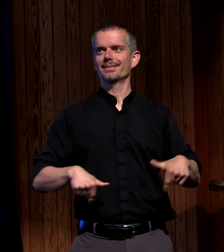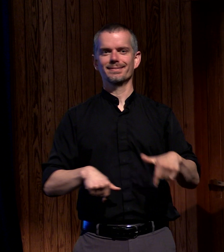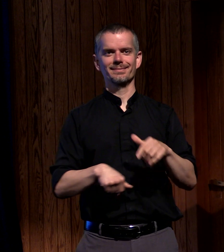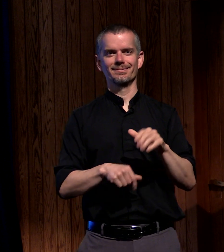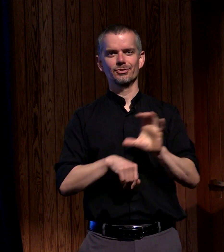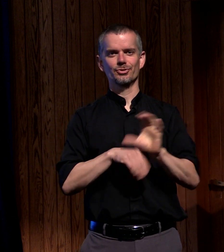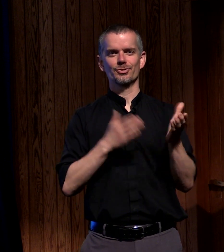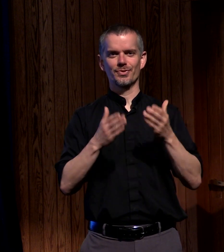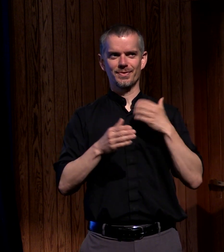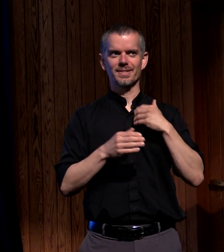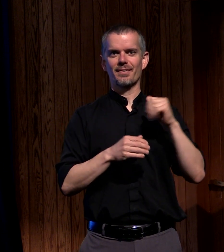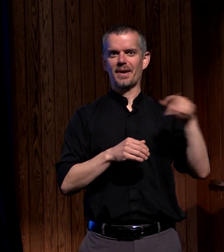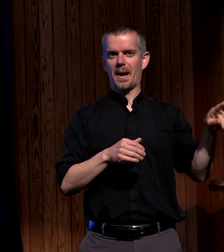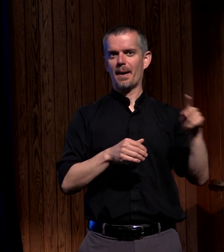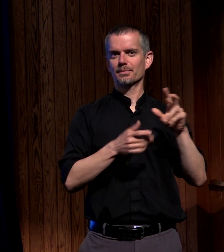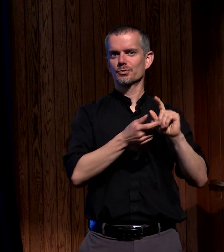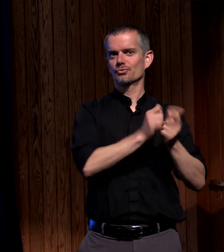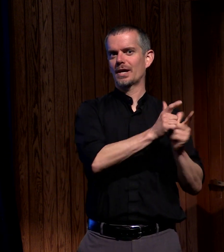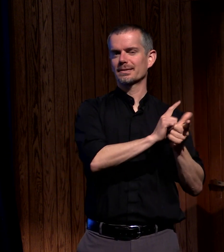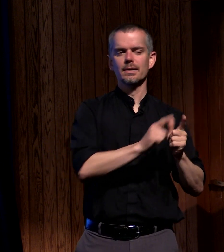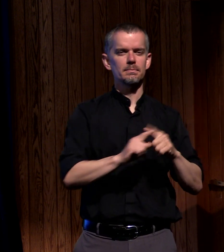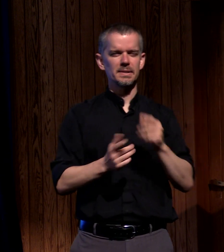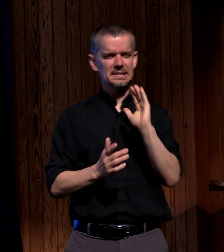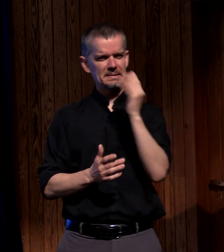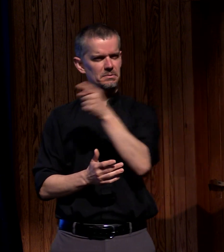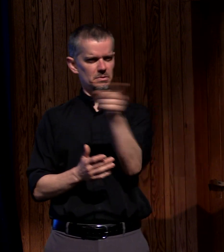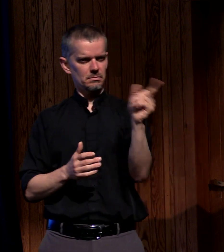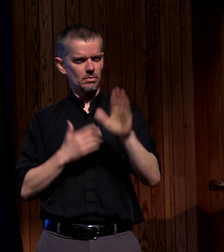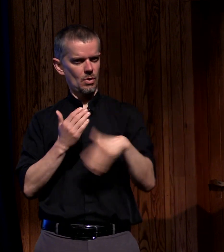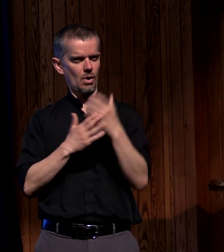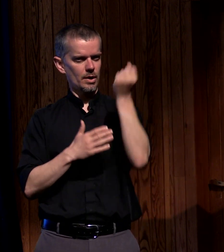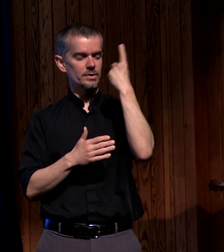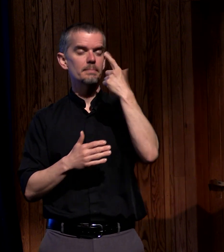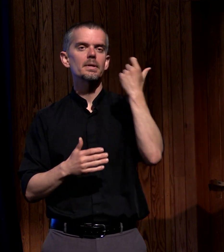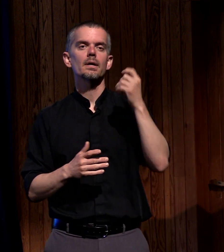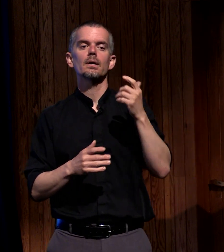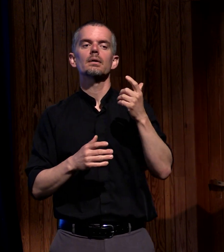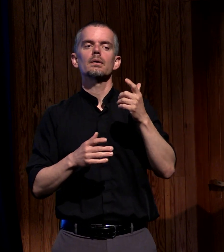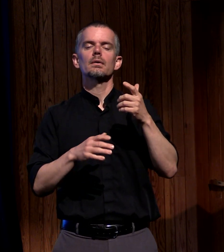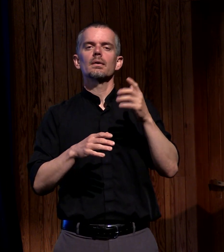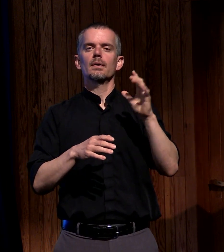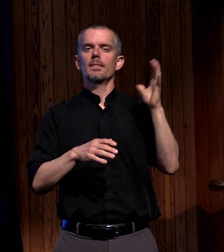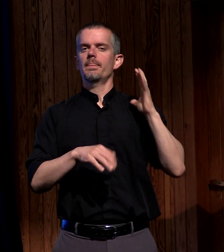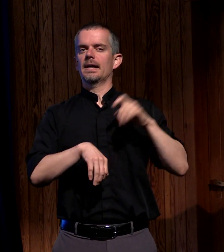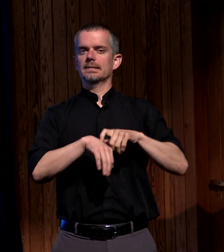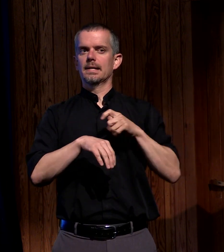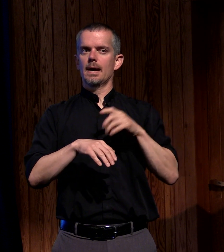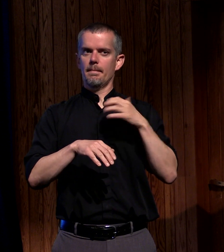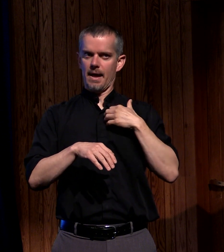and yet they all understood it because there was a unifying language that was already present